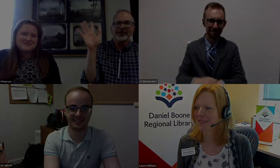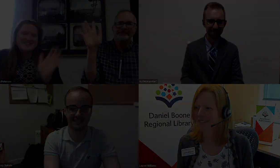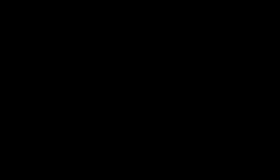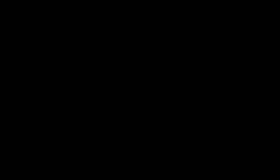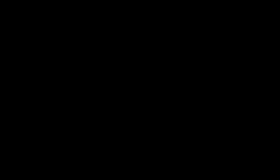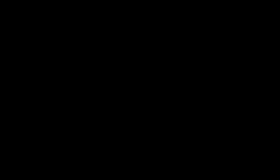Thanks.